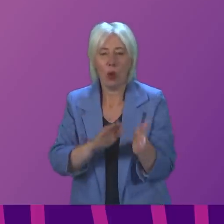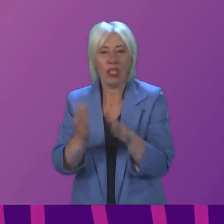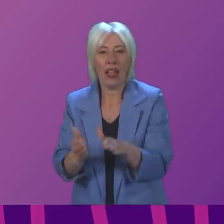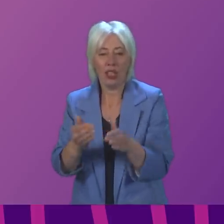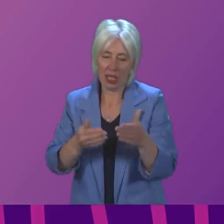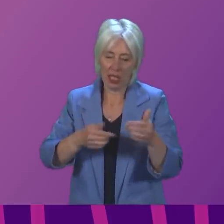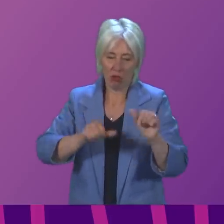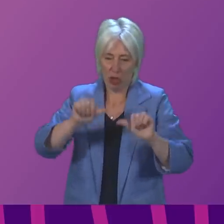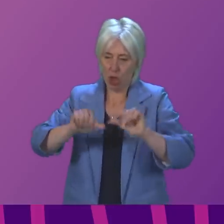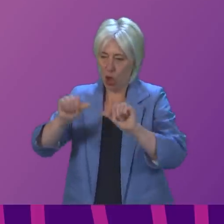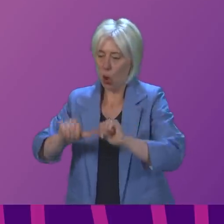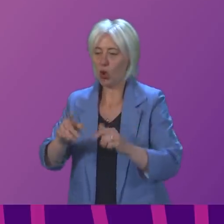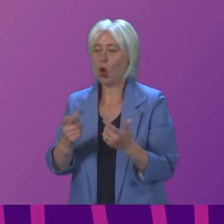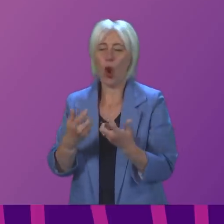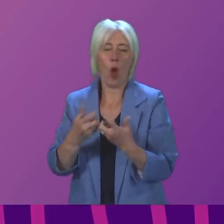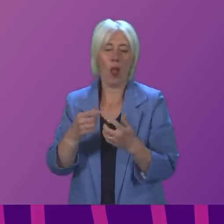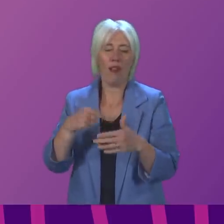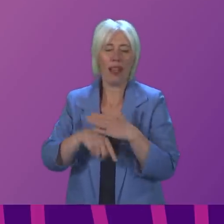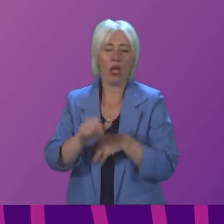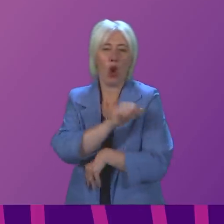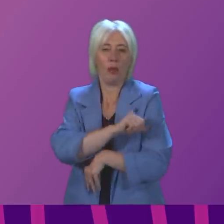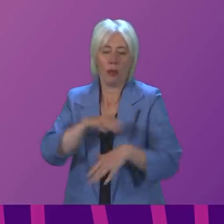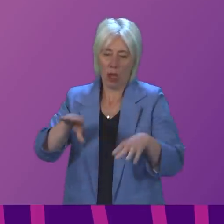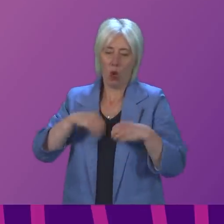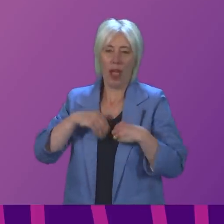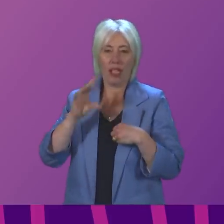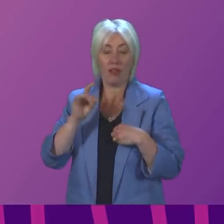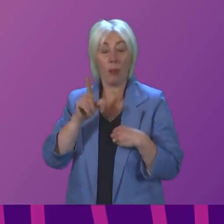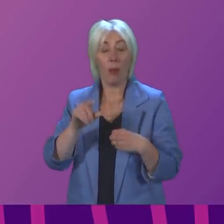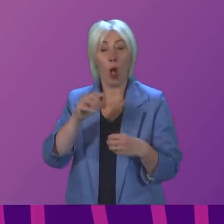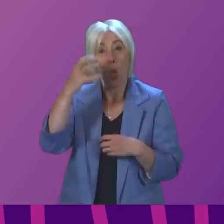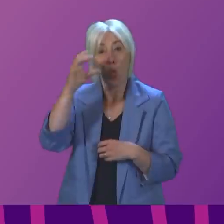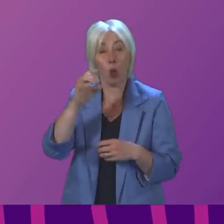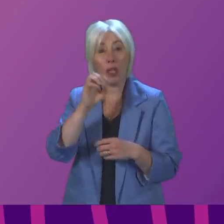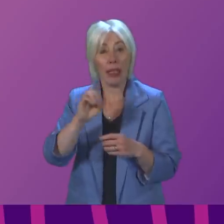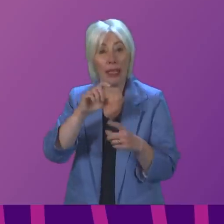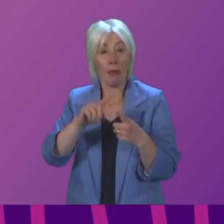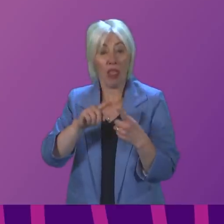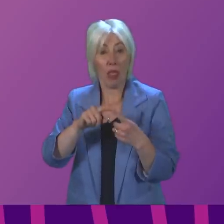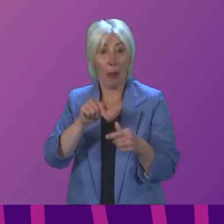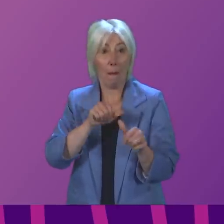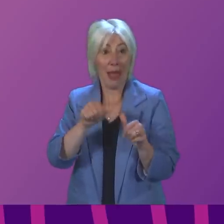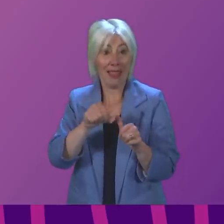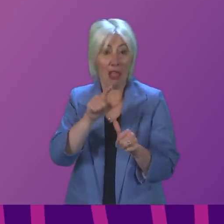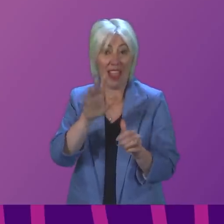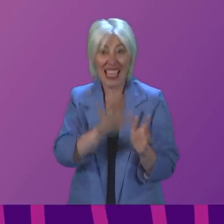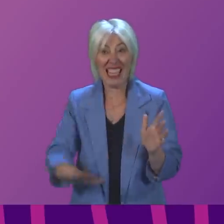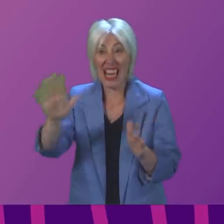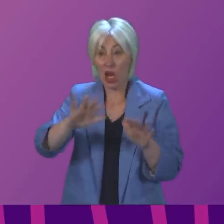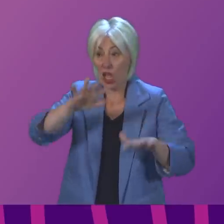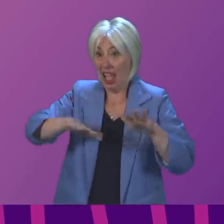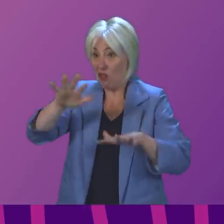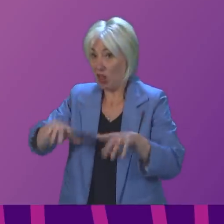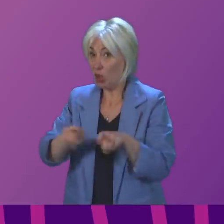reporting of hospital-acquired infection. The Queen Elizabeth actually performs better than the national average and better than many other hospitals.